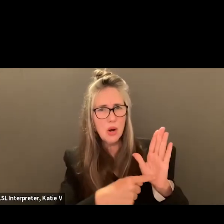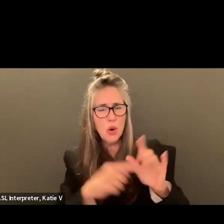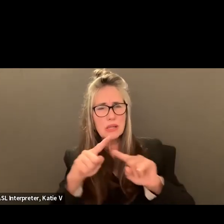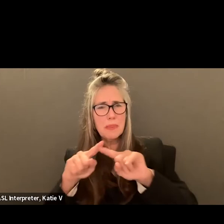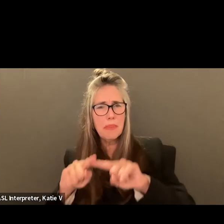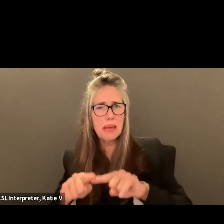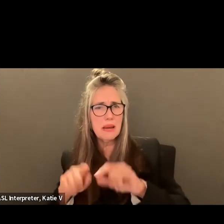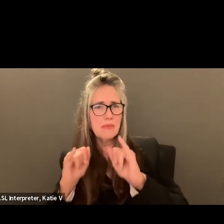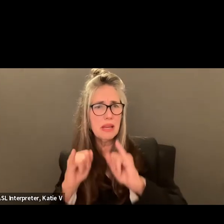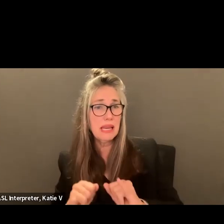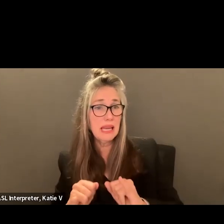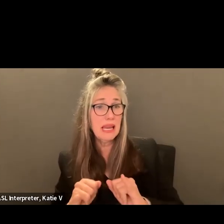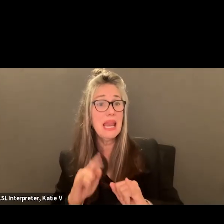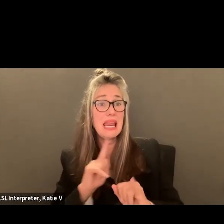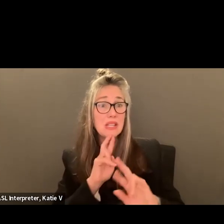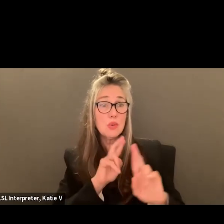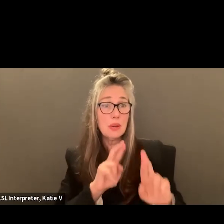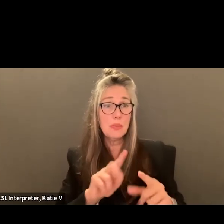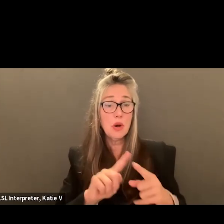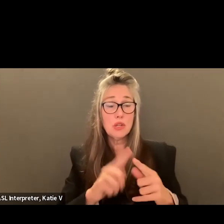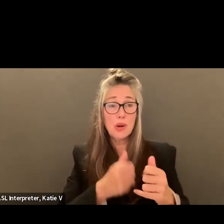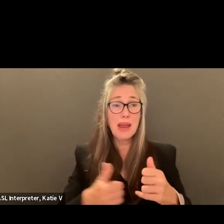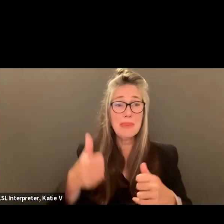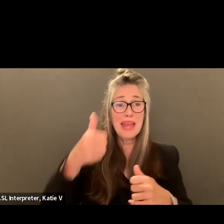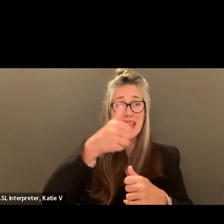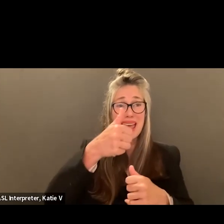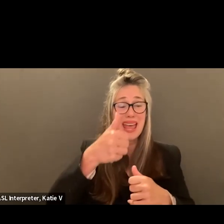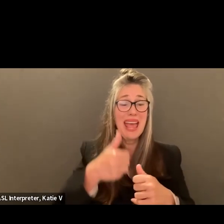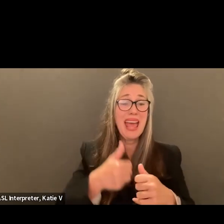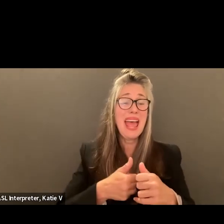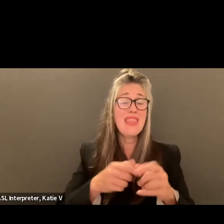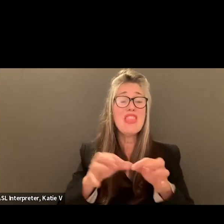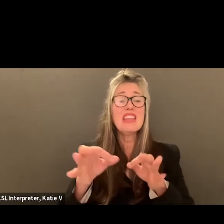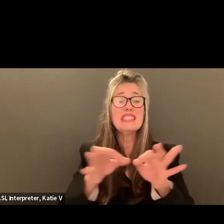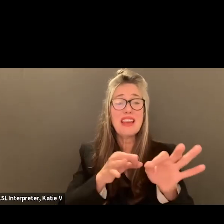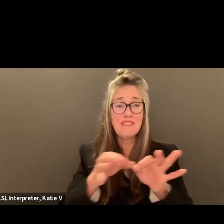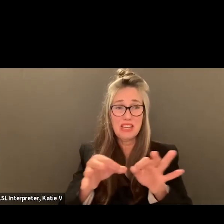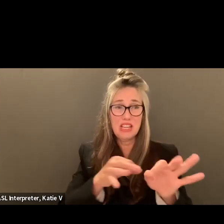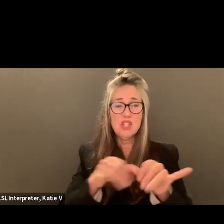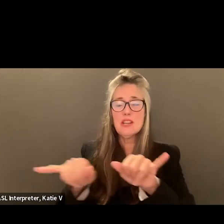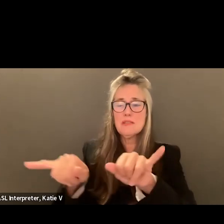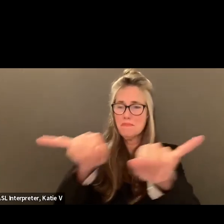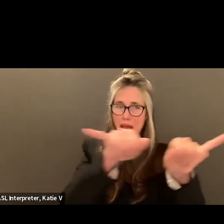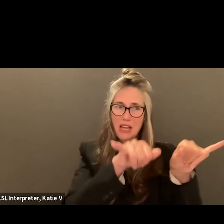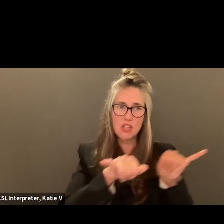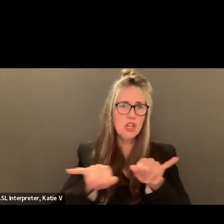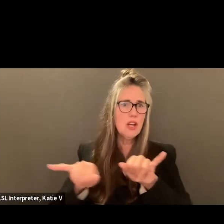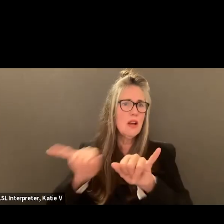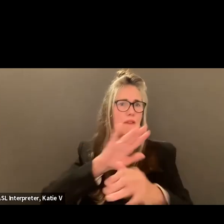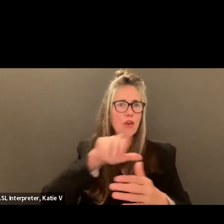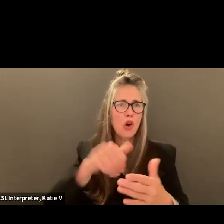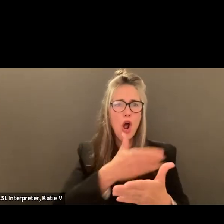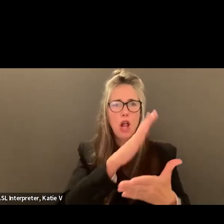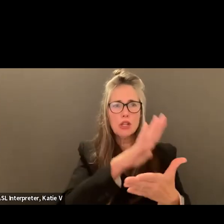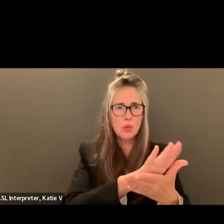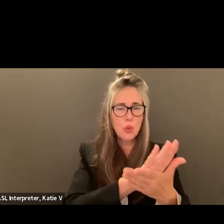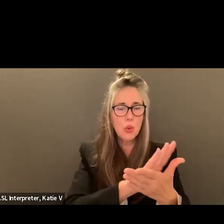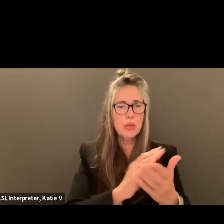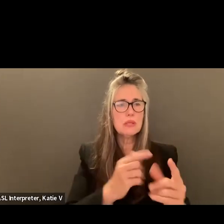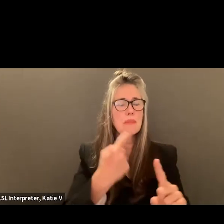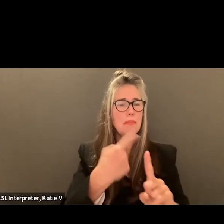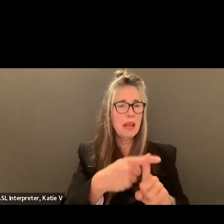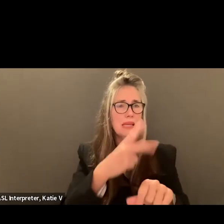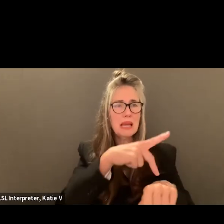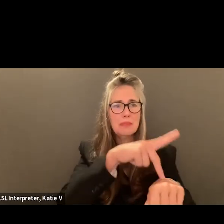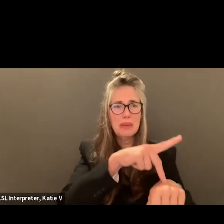by admin. And the definition was calibrated across all school sites and principals. And we're not just going by intent,